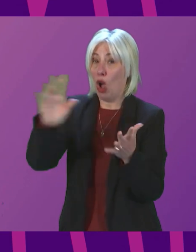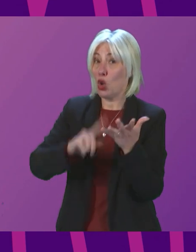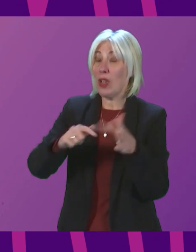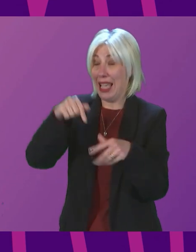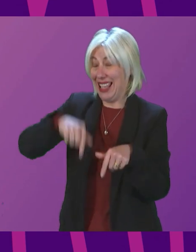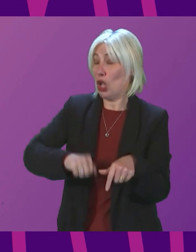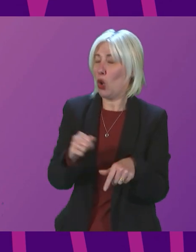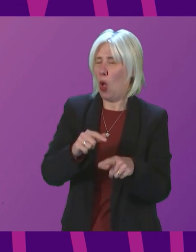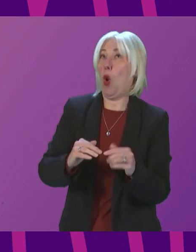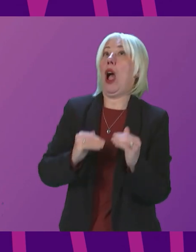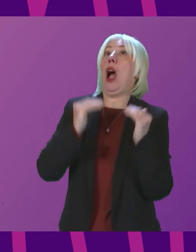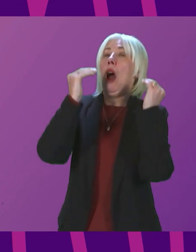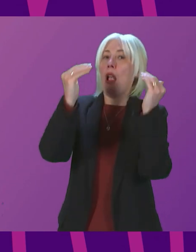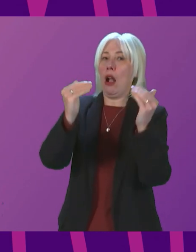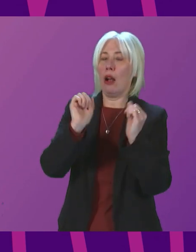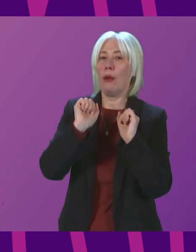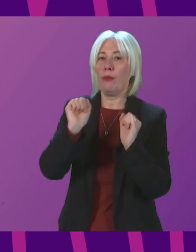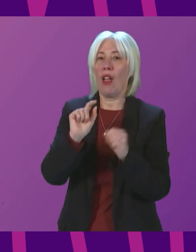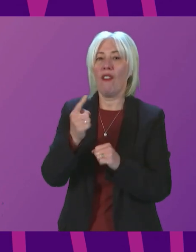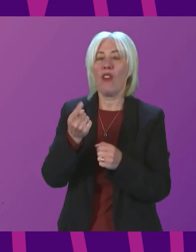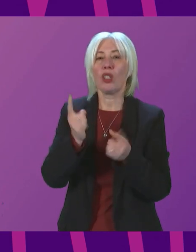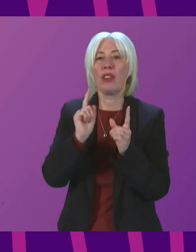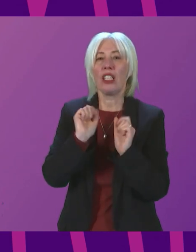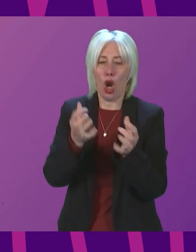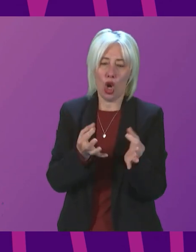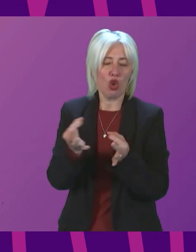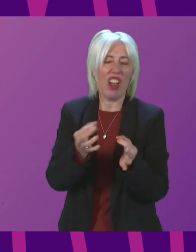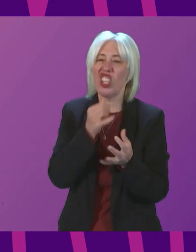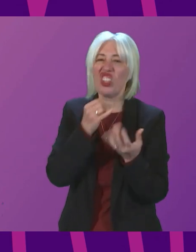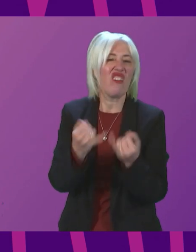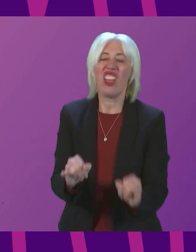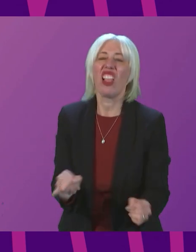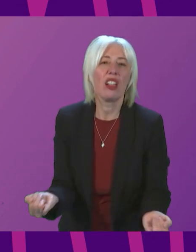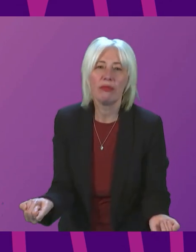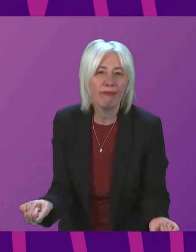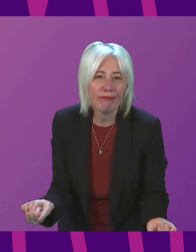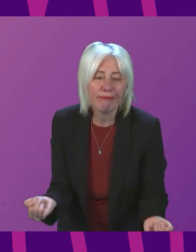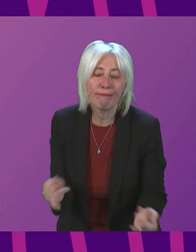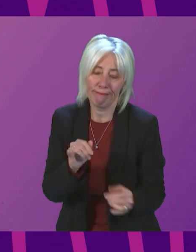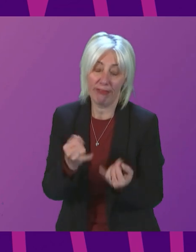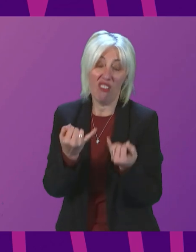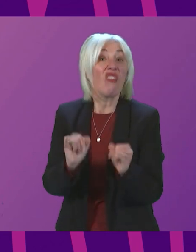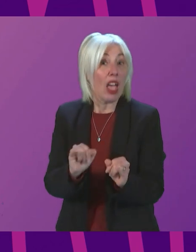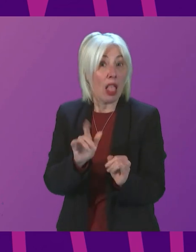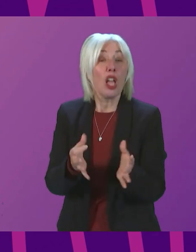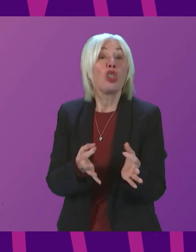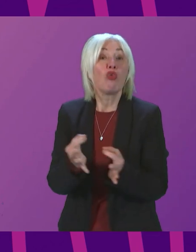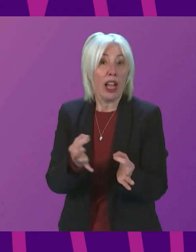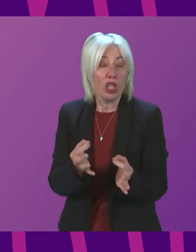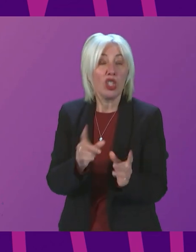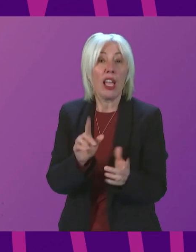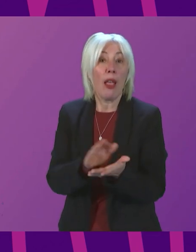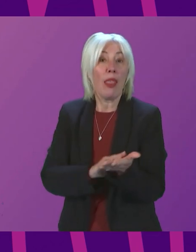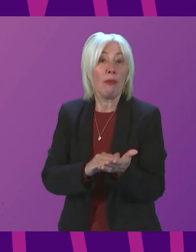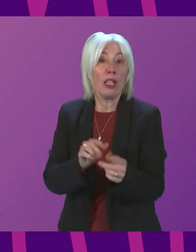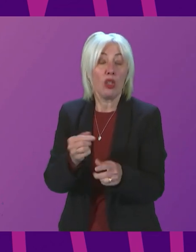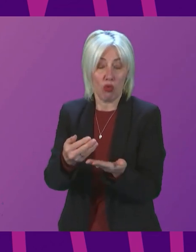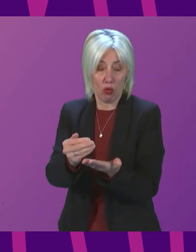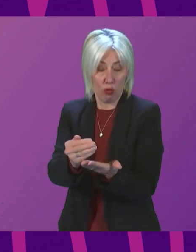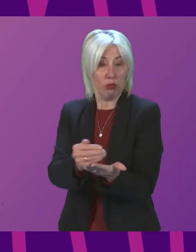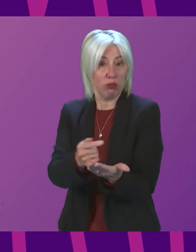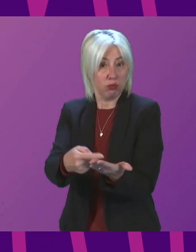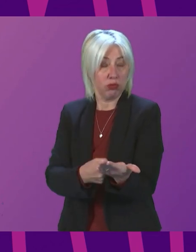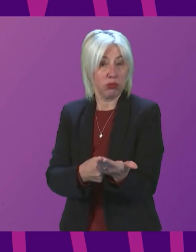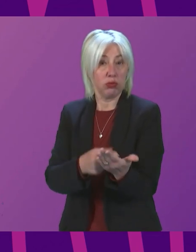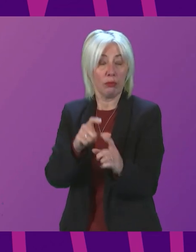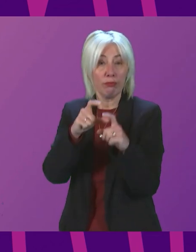The First Minister's strategy is clearly failing. And because of her failing strategy, she is keeping restrictions in place here in